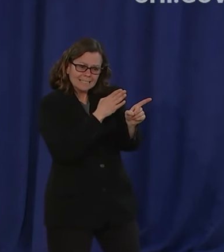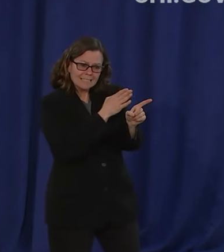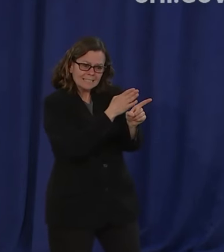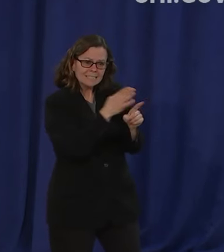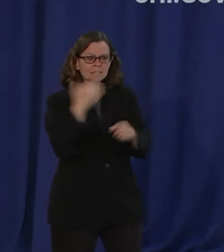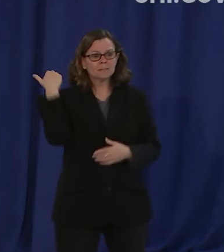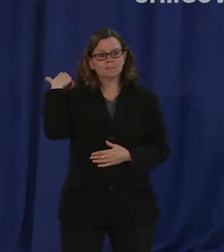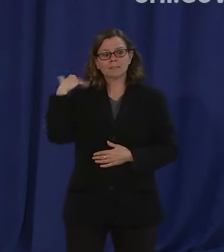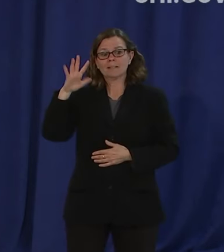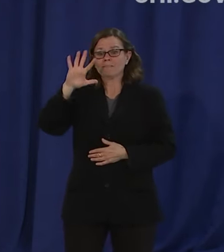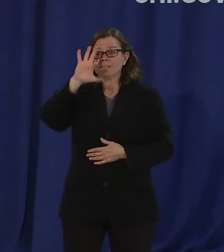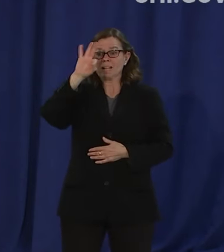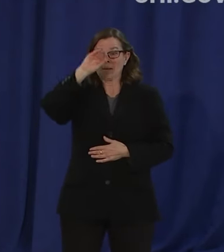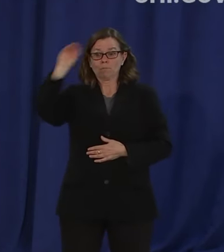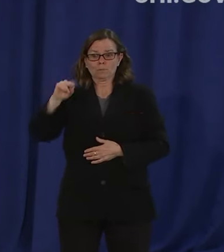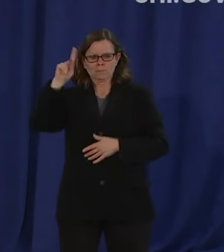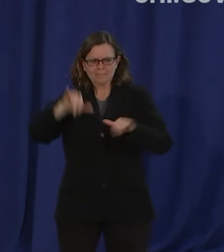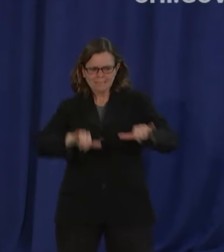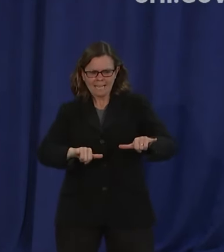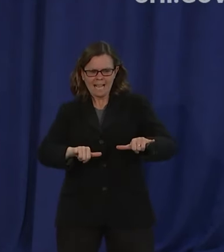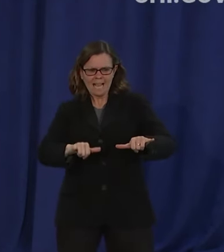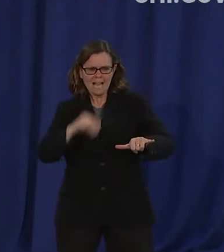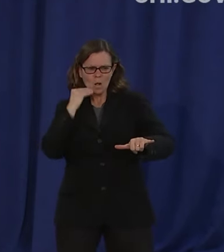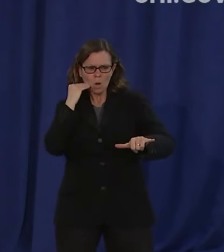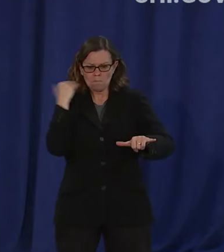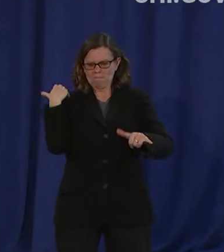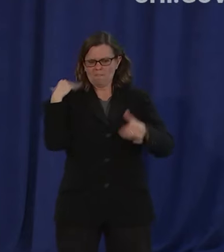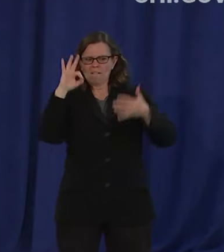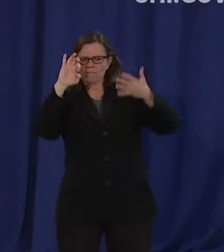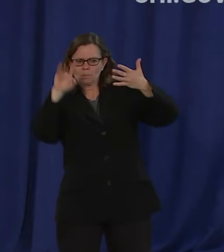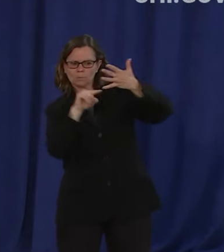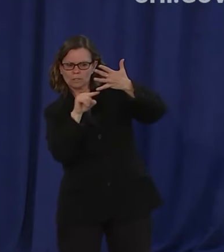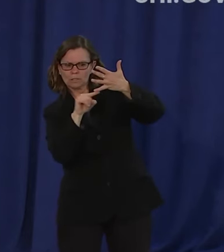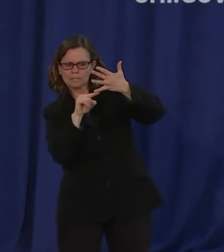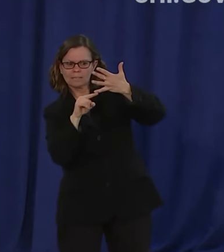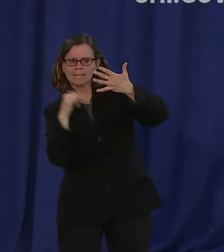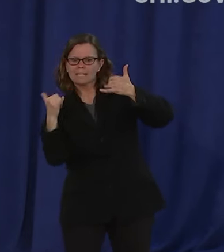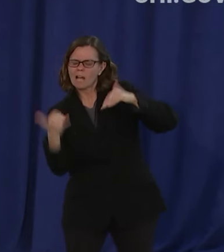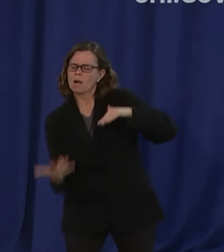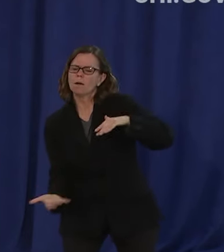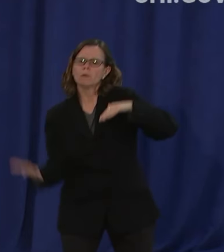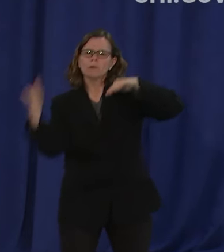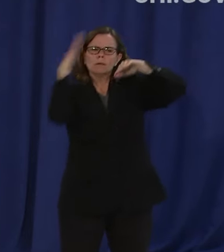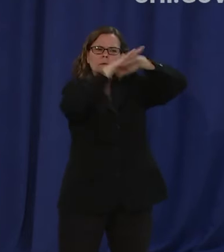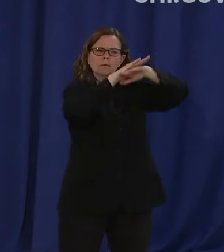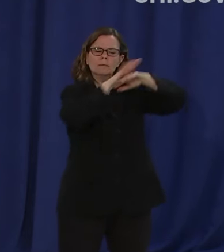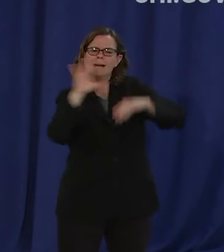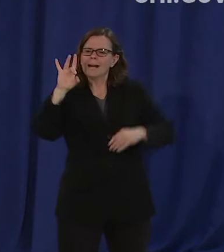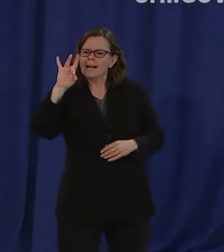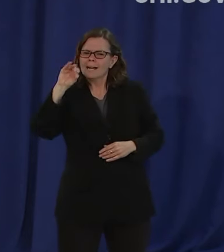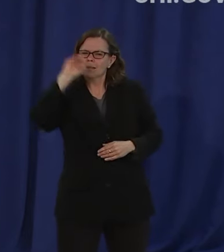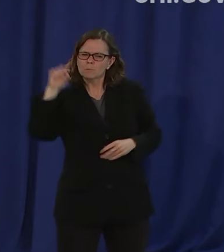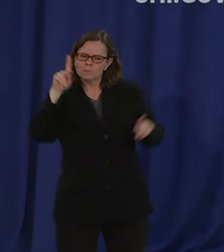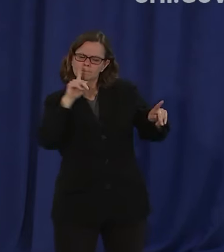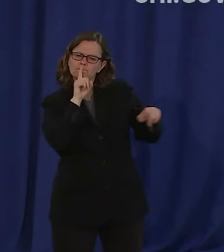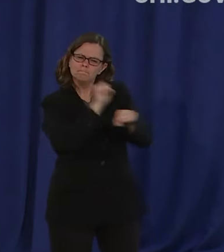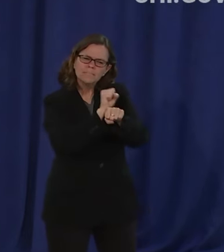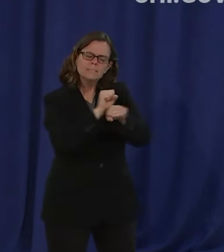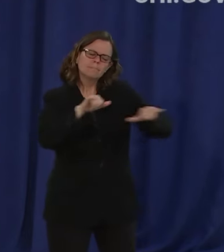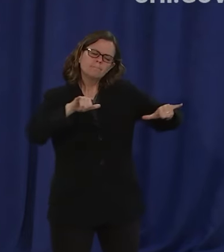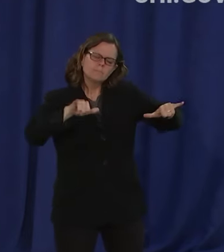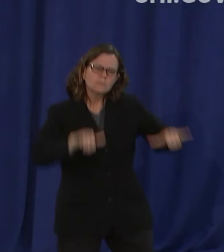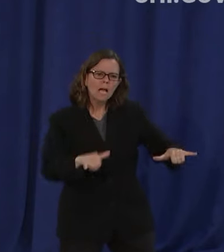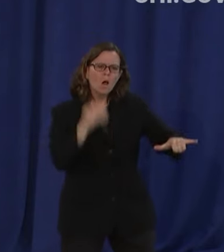say in late February to almost 80 percent now and we've got to get that number as high as we possibly can so the issue isn't going